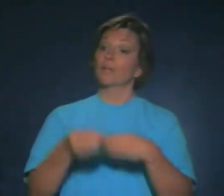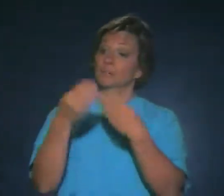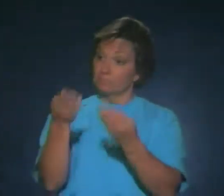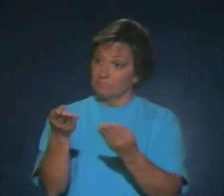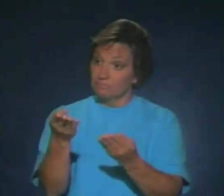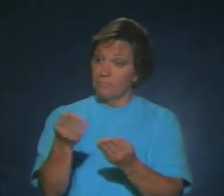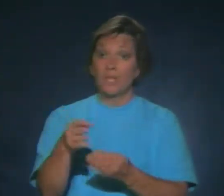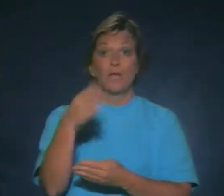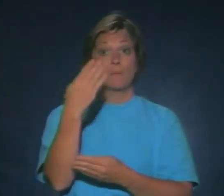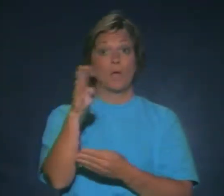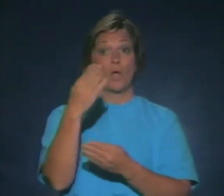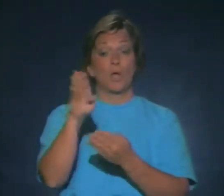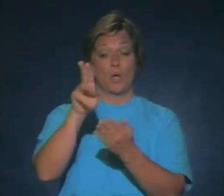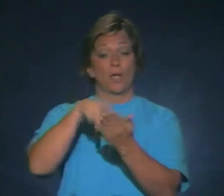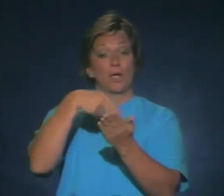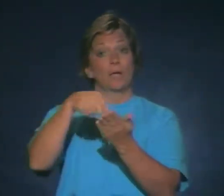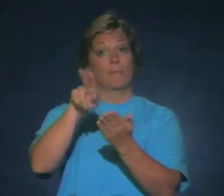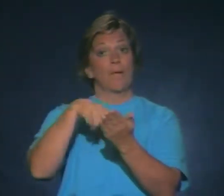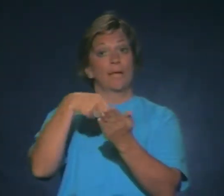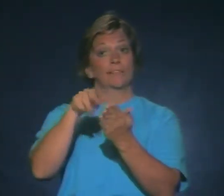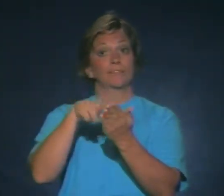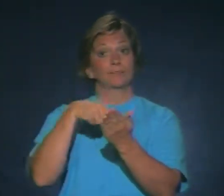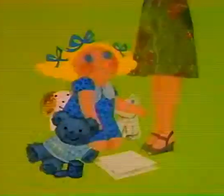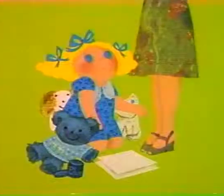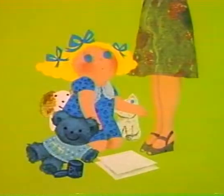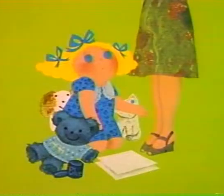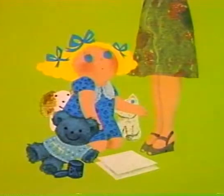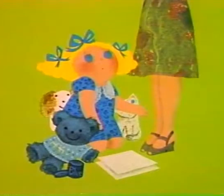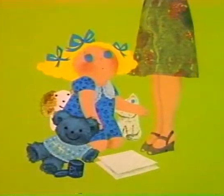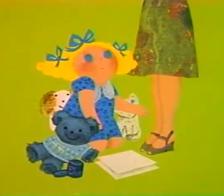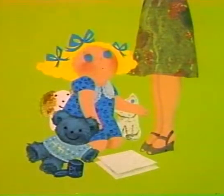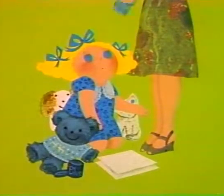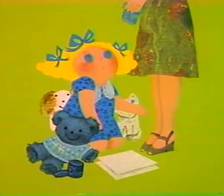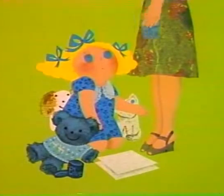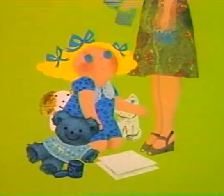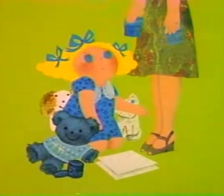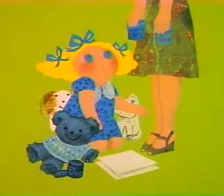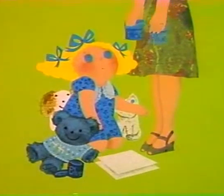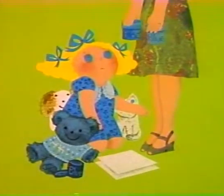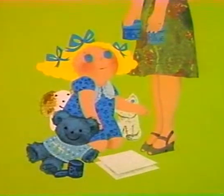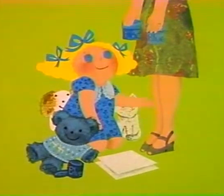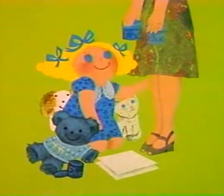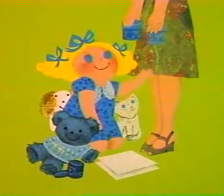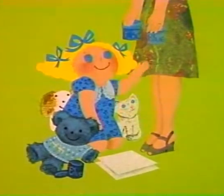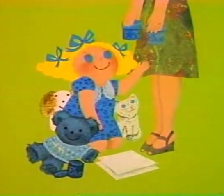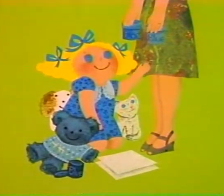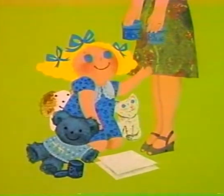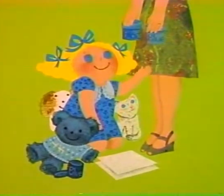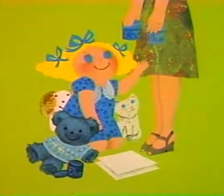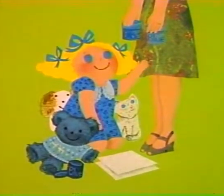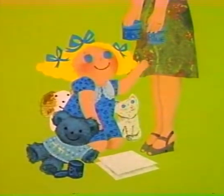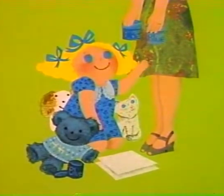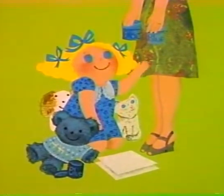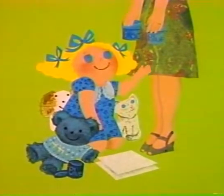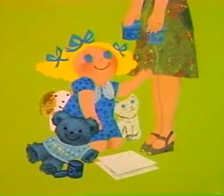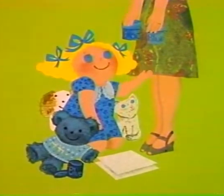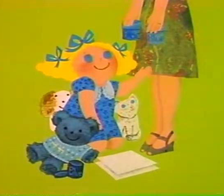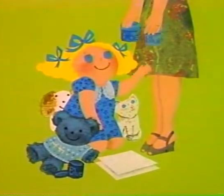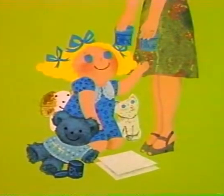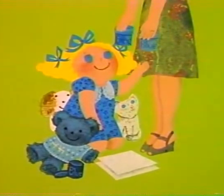Here, Sue. Paint with blue. Blue. Sue. Paint with blue. Blue. Blue.